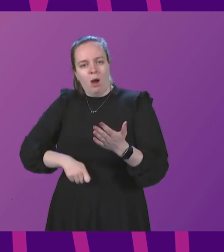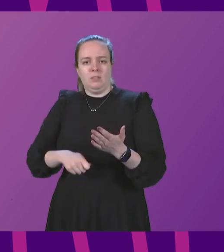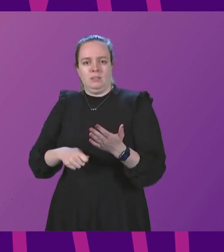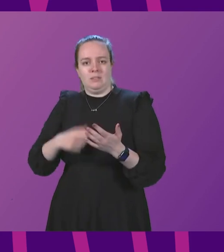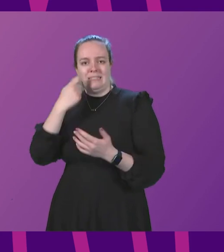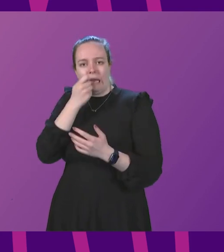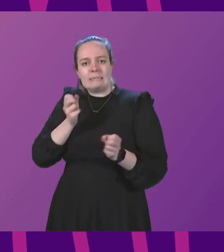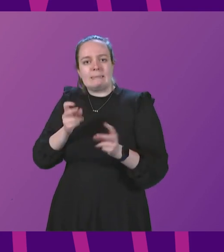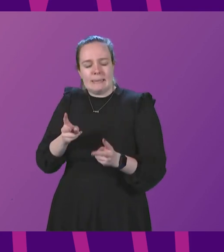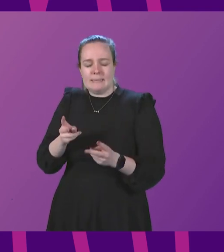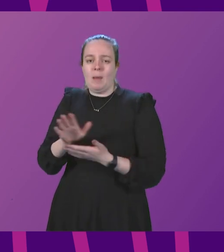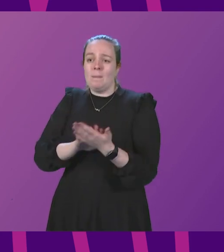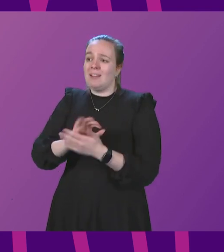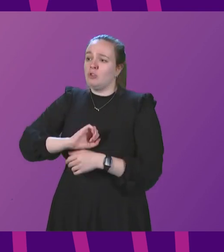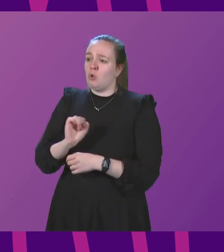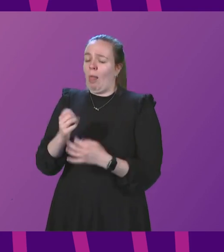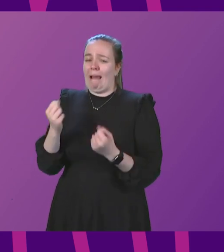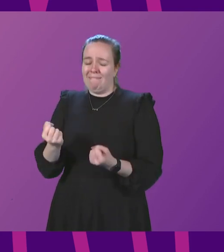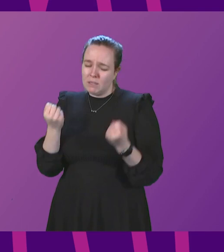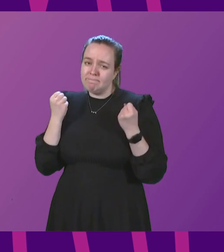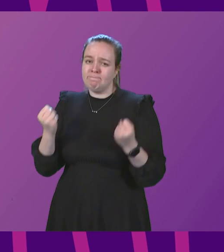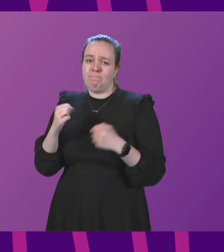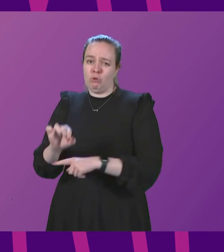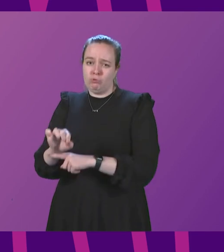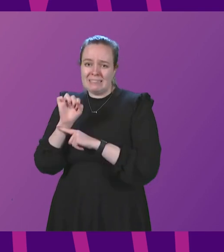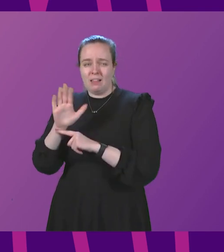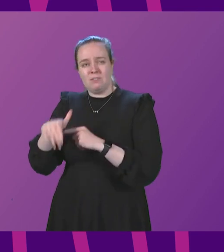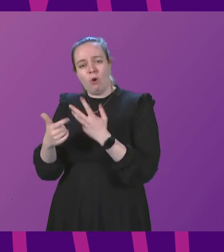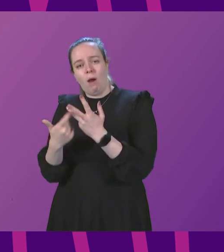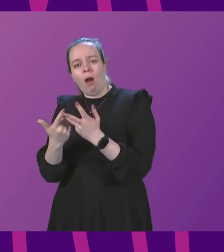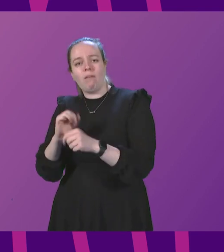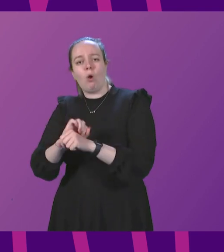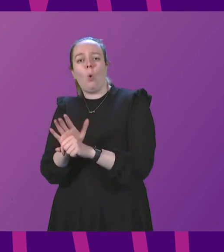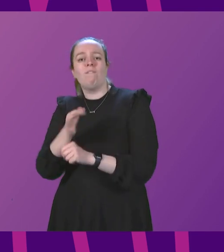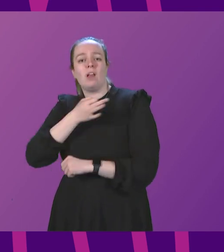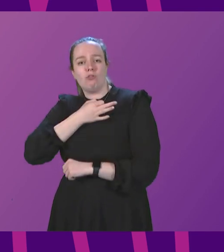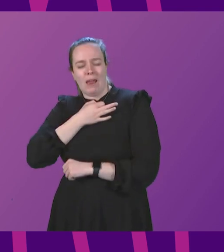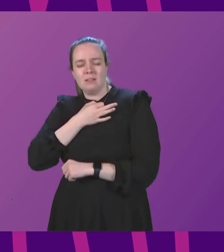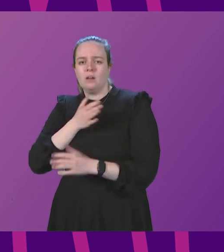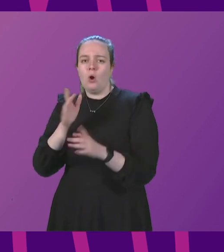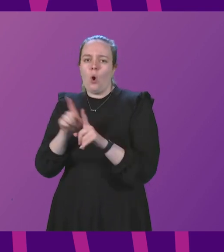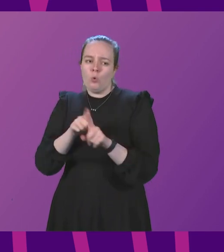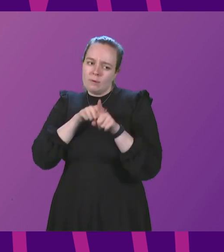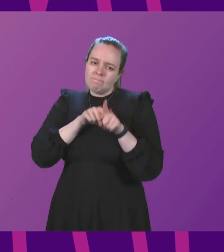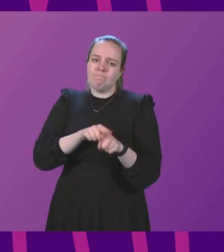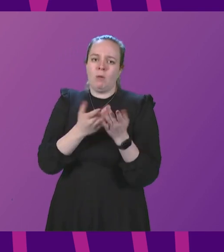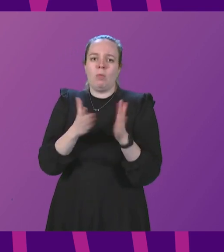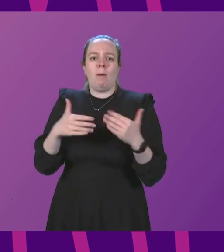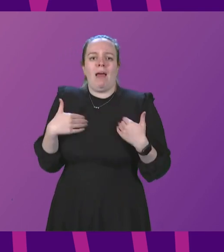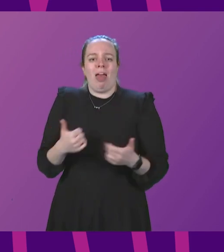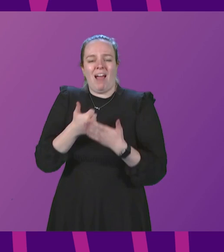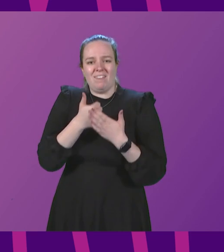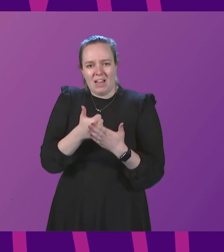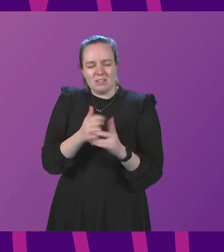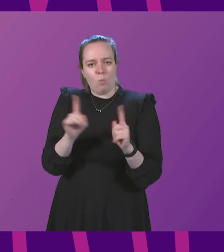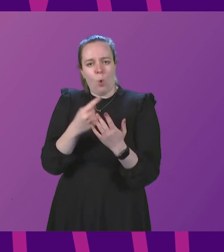capable of providing Scotland with strong resilience against future COVID threats and firmly aligned with public health advice and the